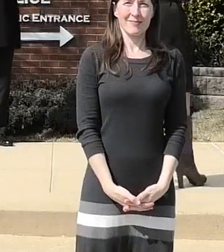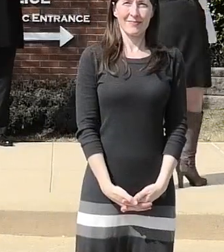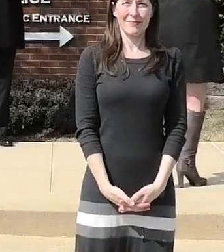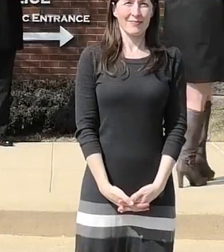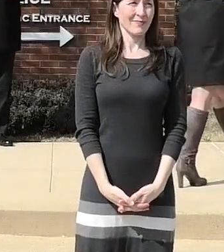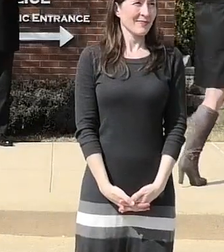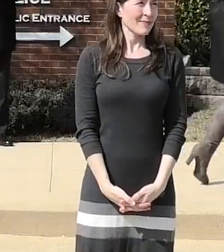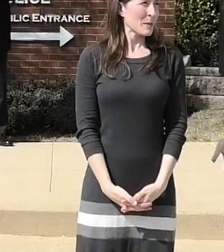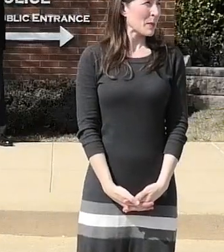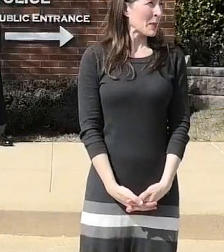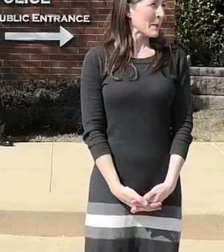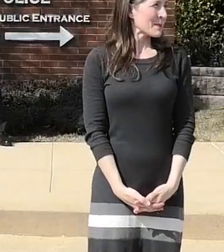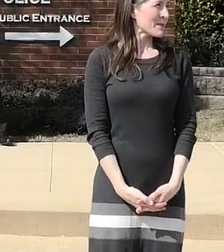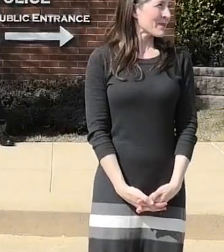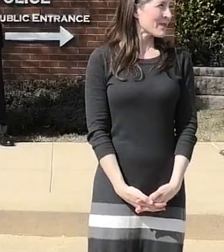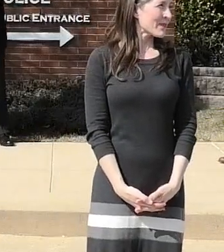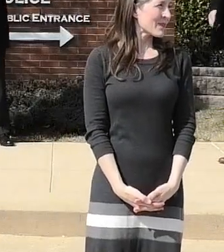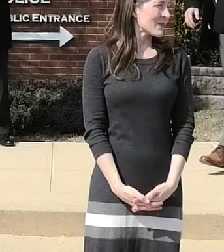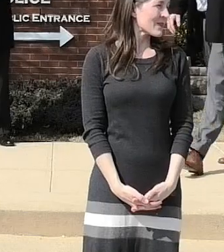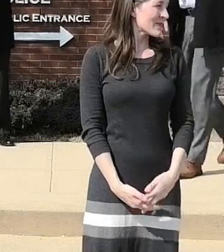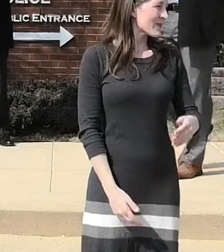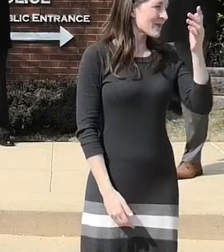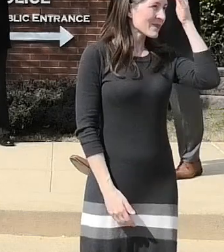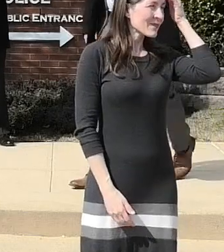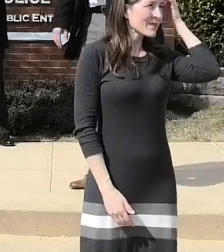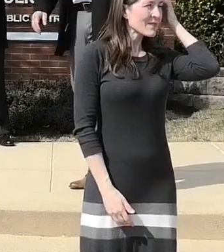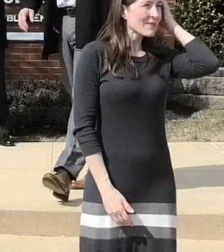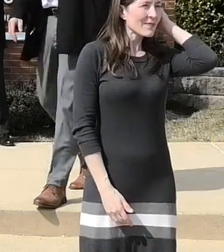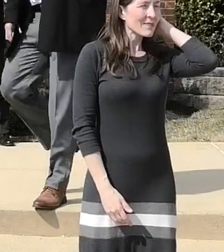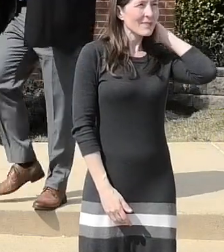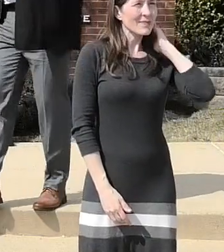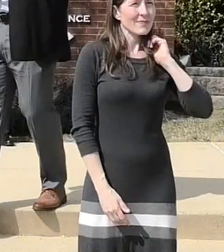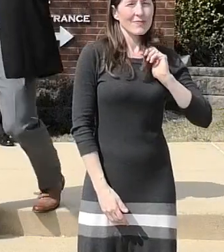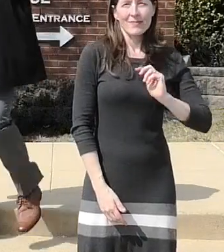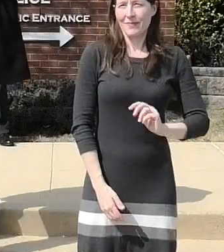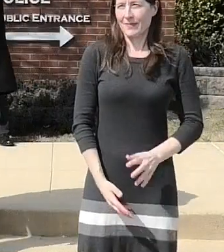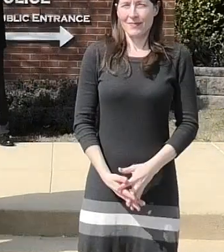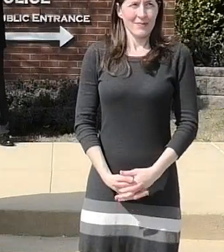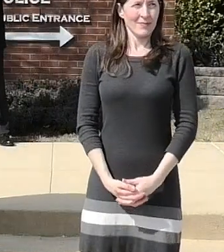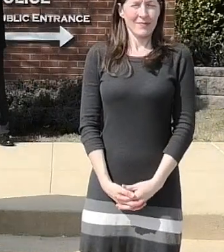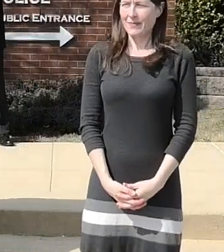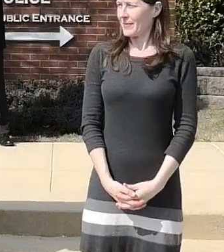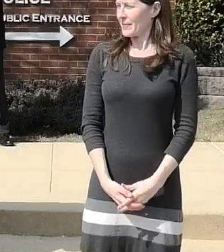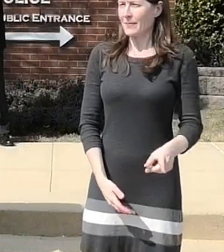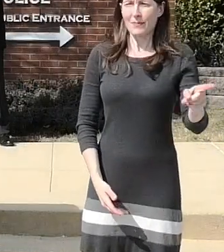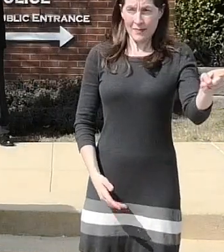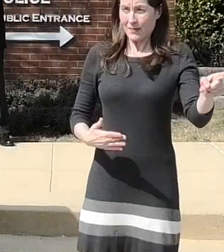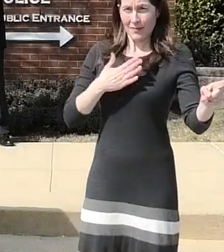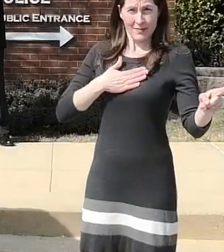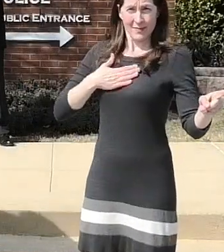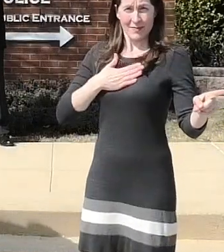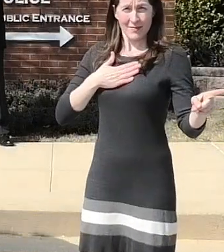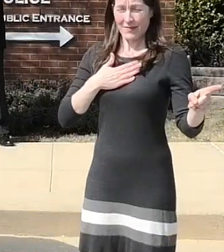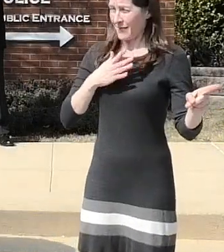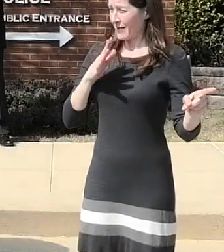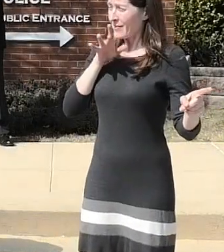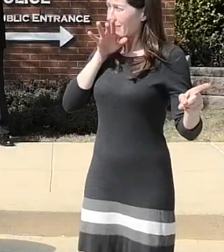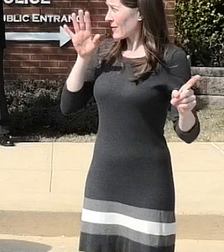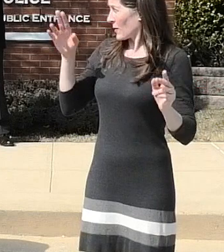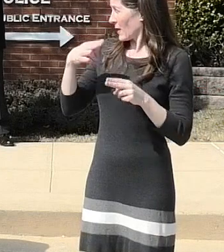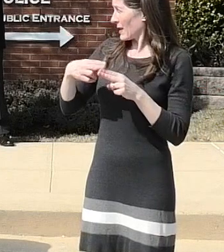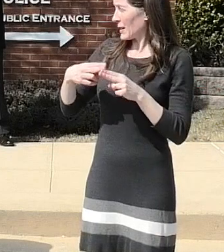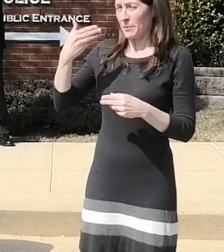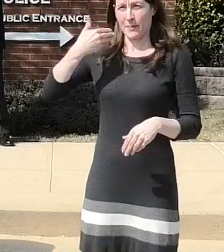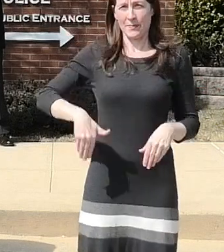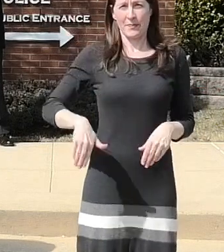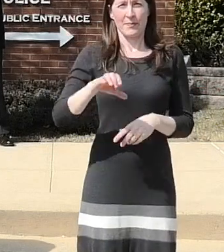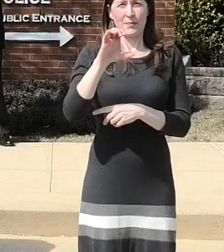again